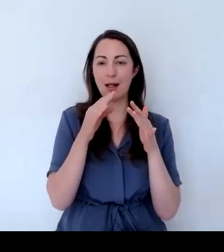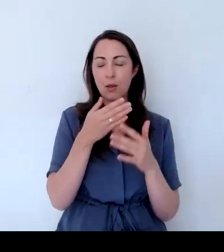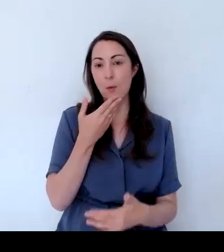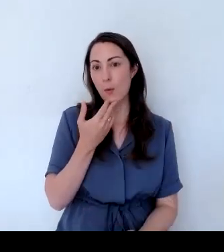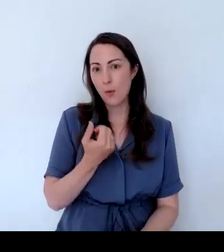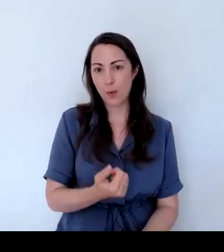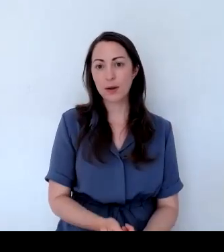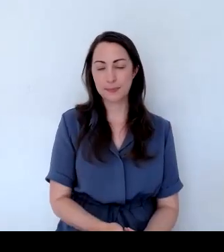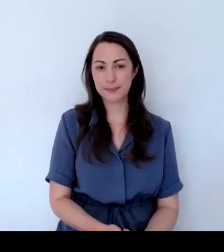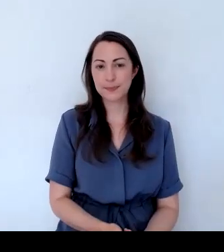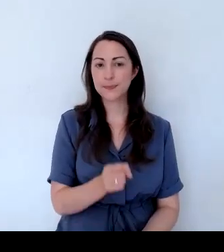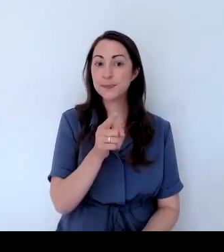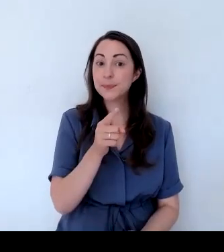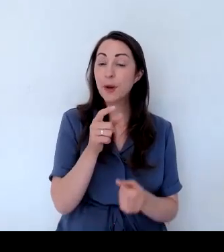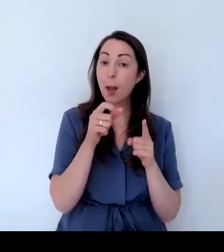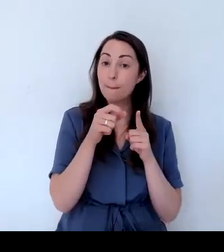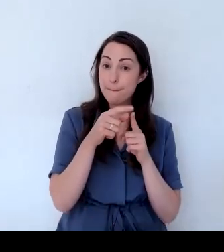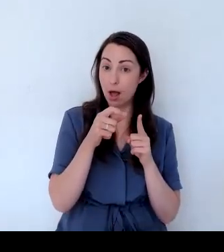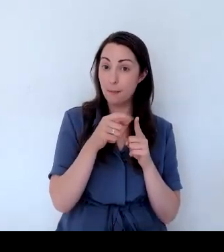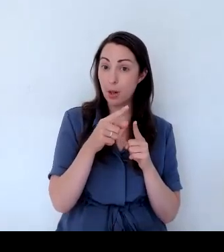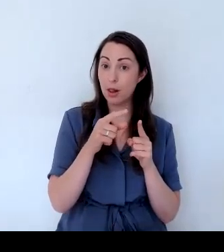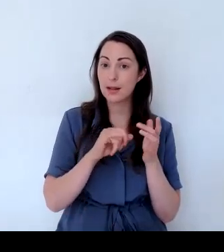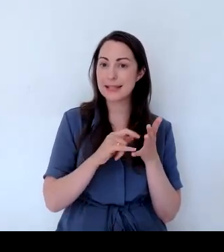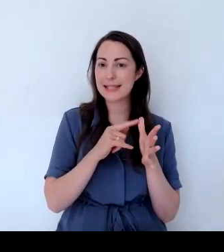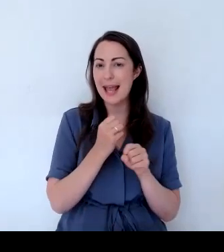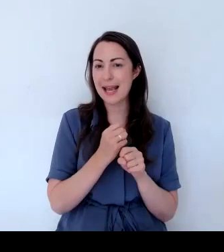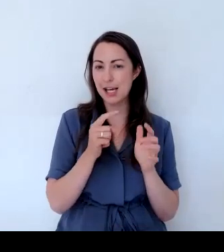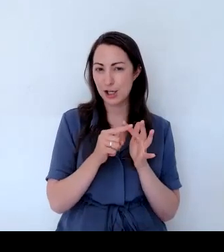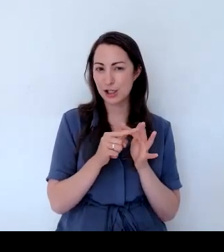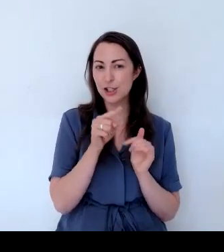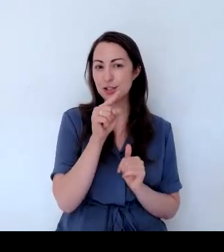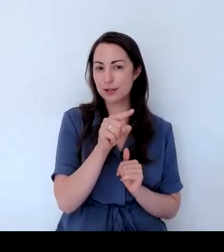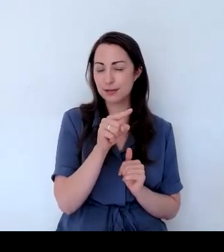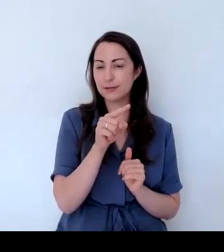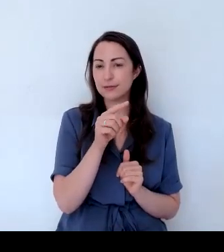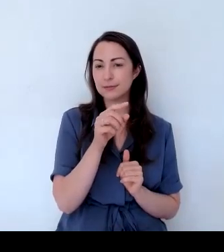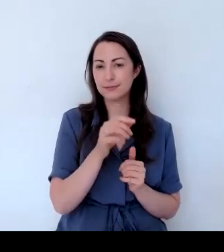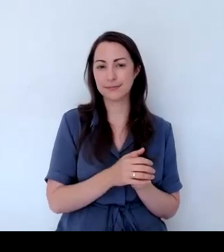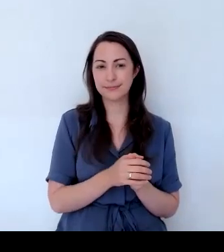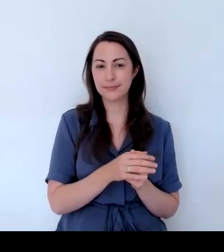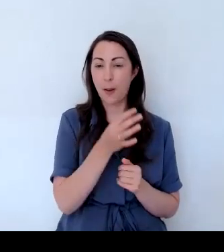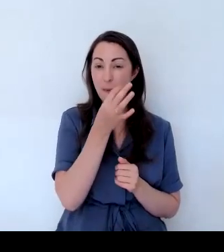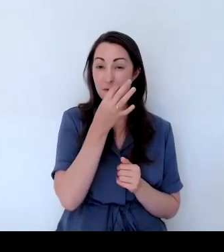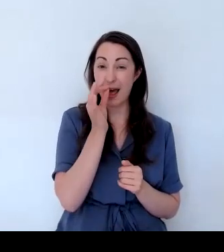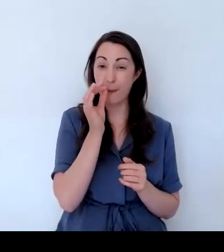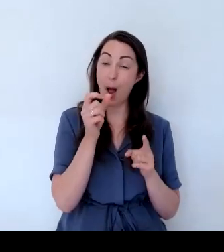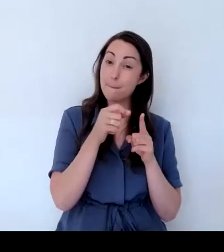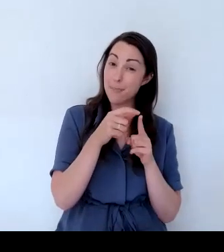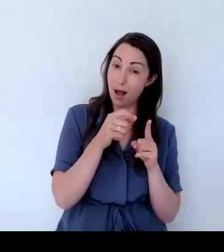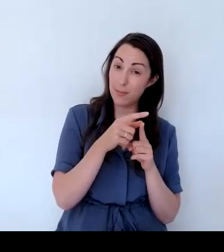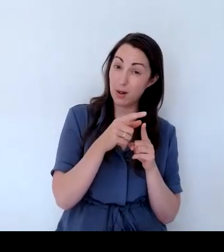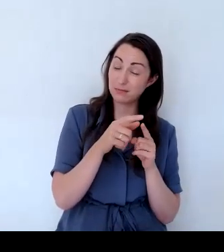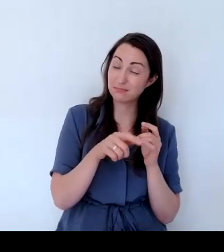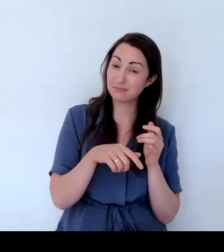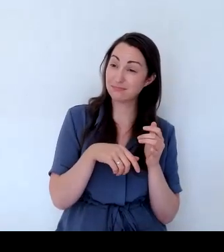This is the purple sage producing a purple flower, and that will be sort of late summer